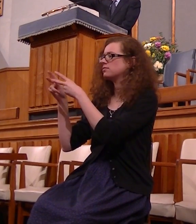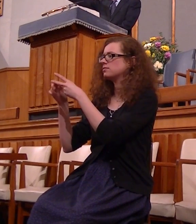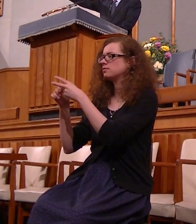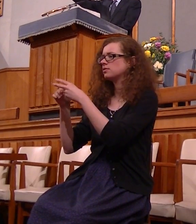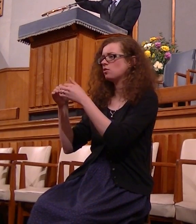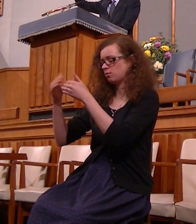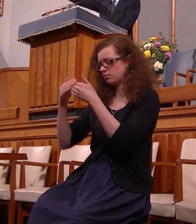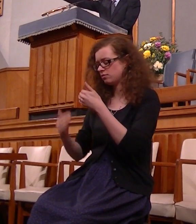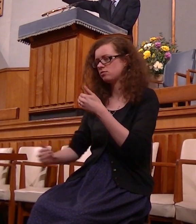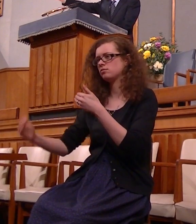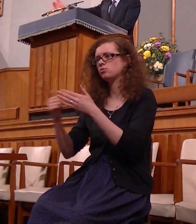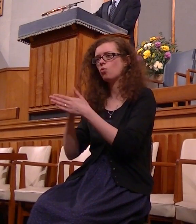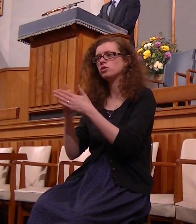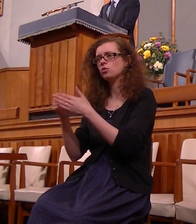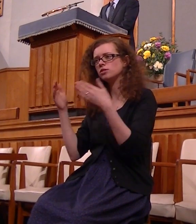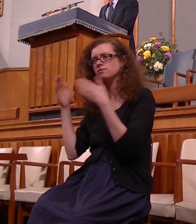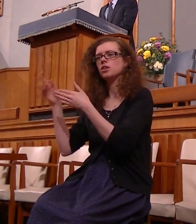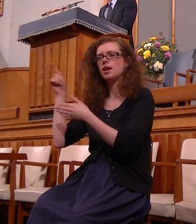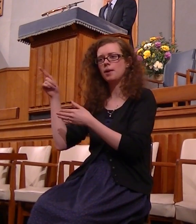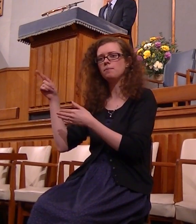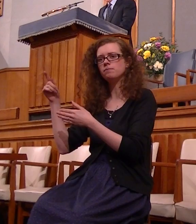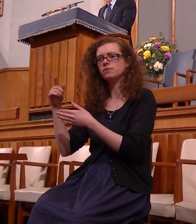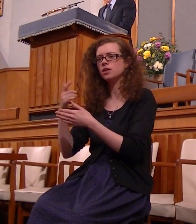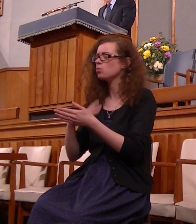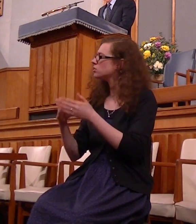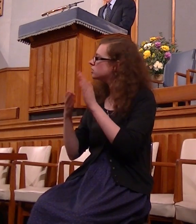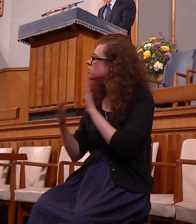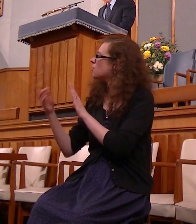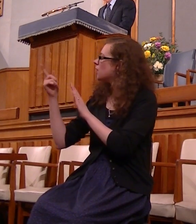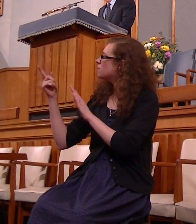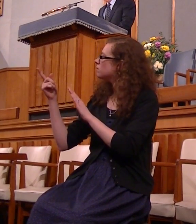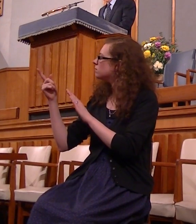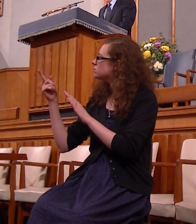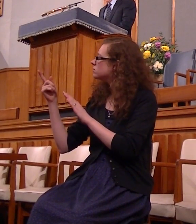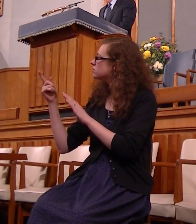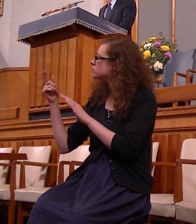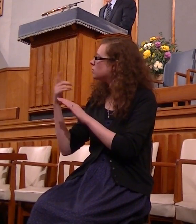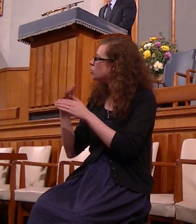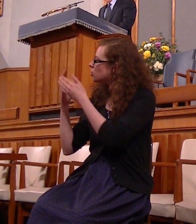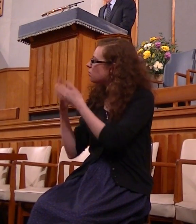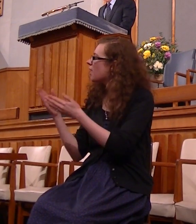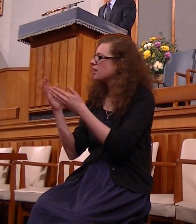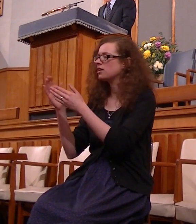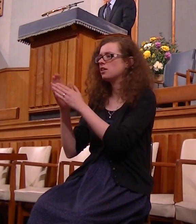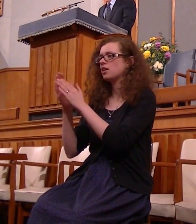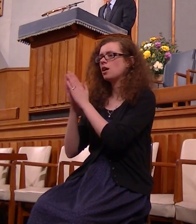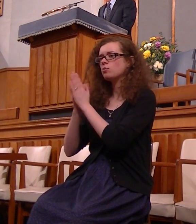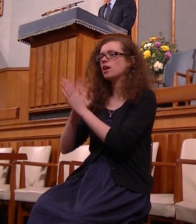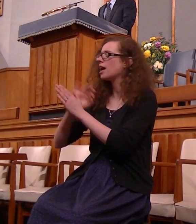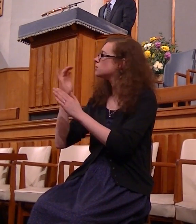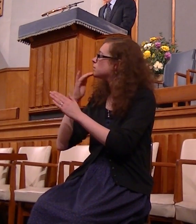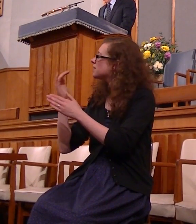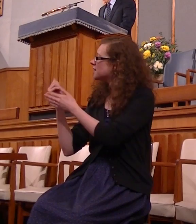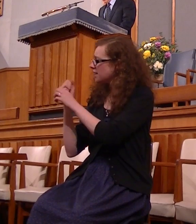him and I am with him and I'm in his service and I will pray to him to keep me on